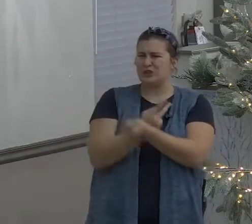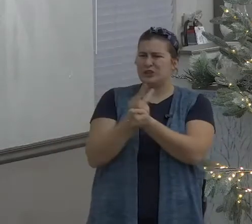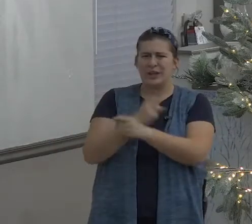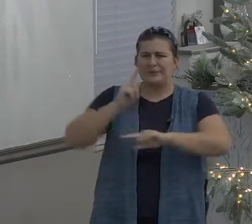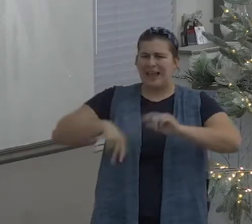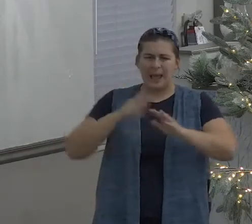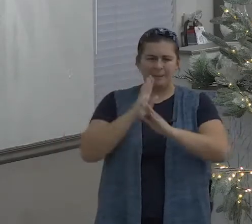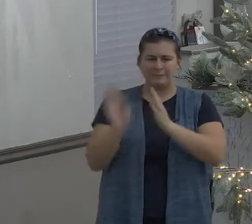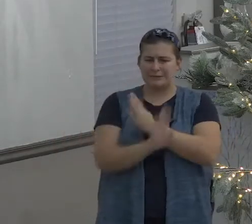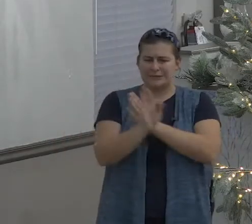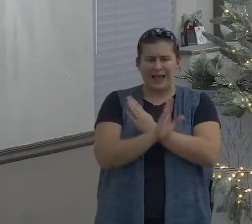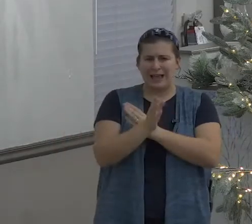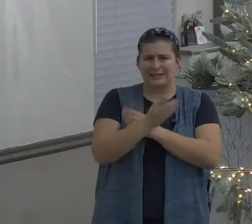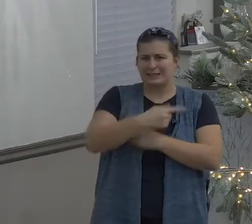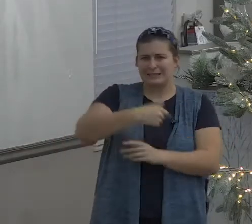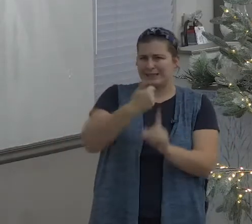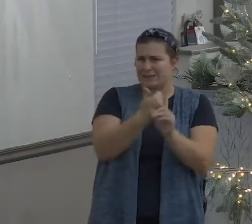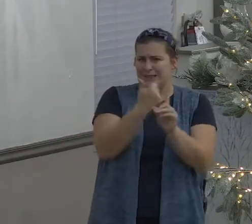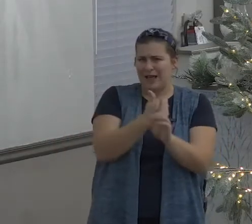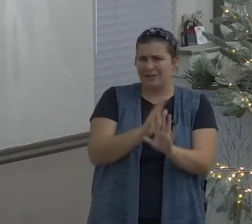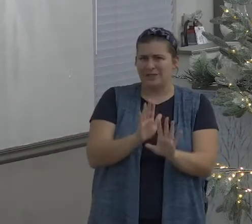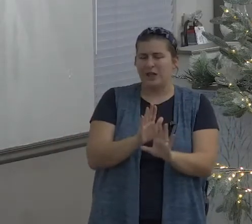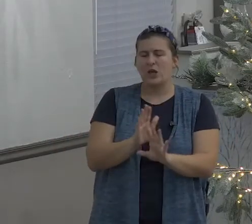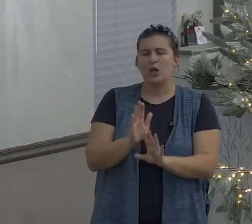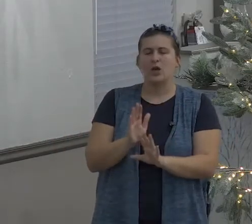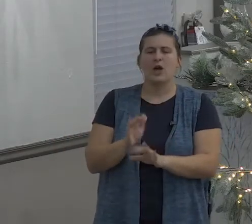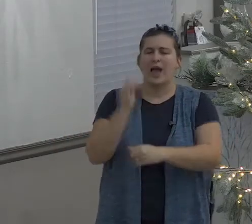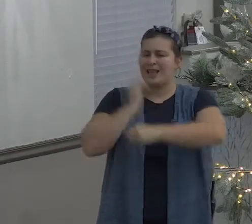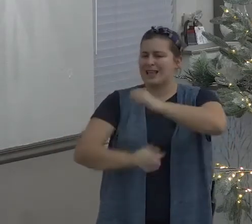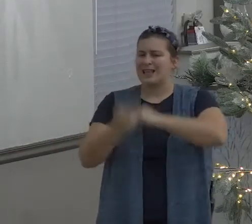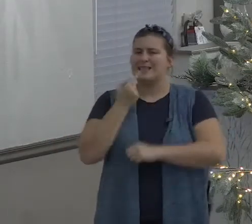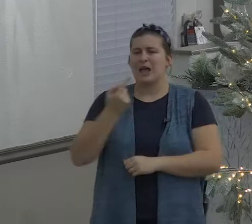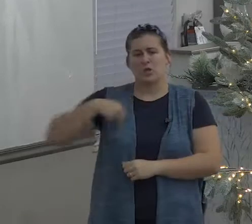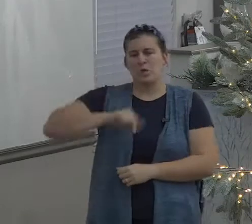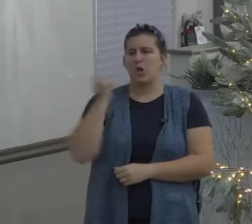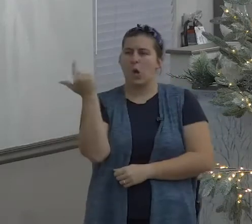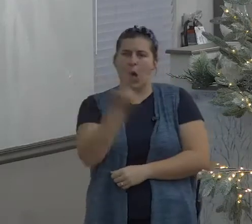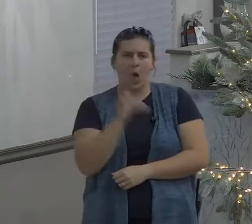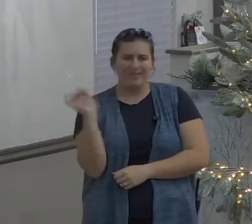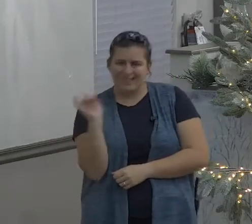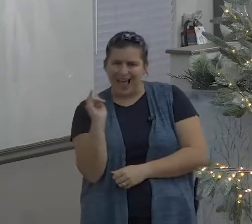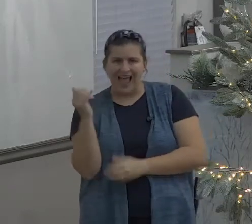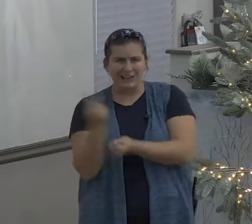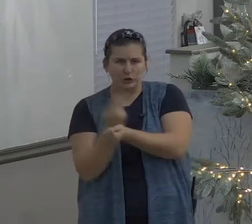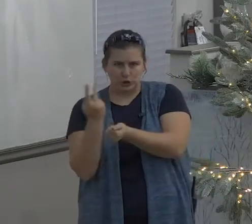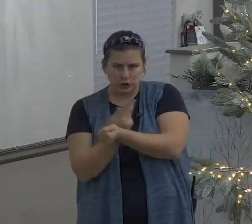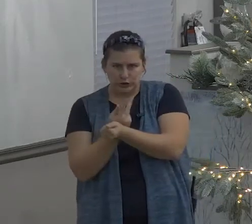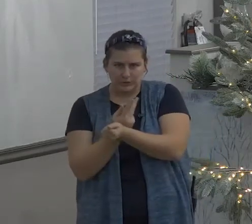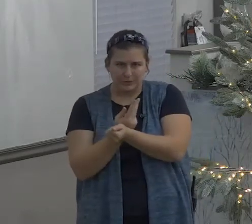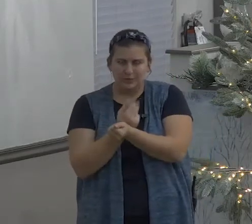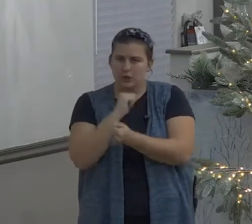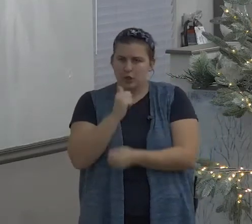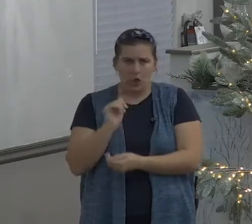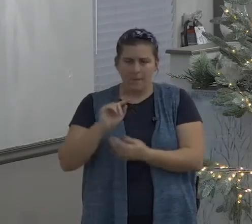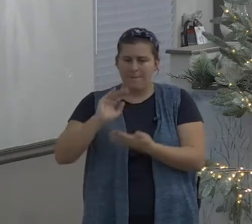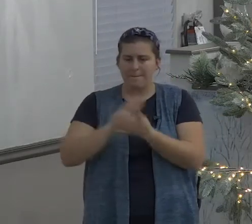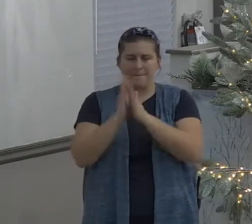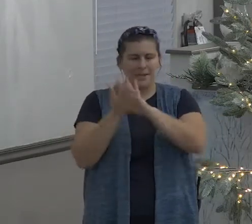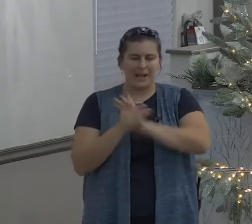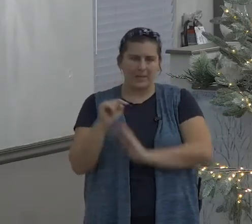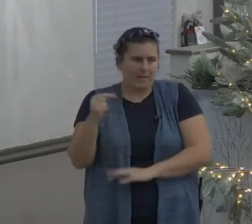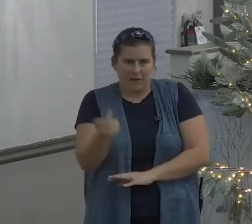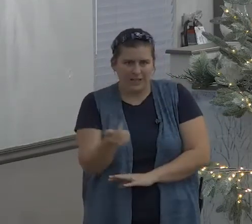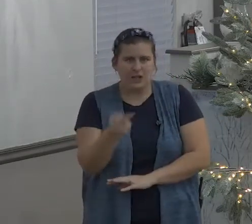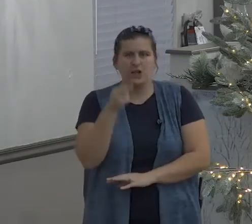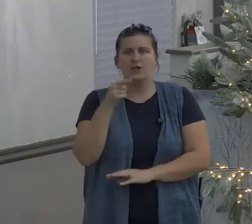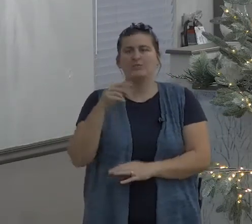shepherd the good shepherd giveth his life for the sheep sheep can't protect themselves listen